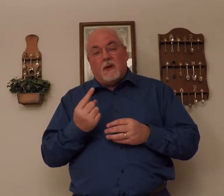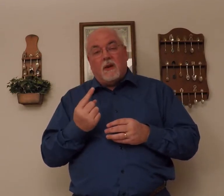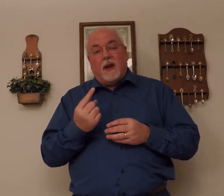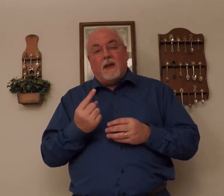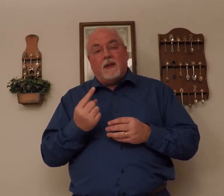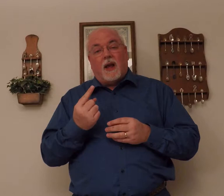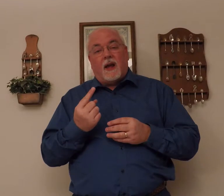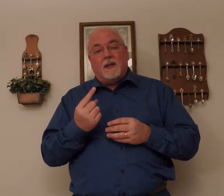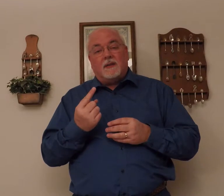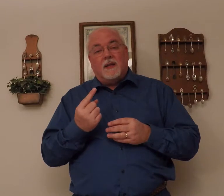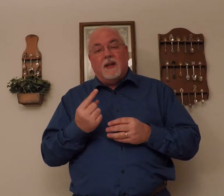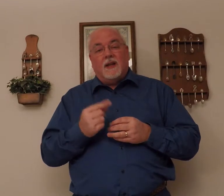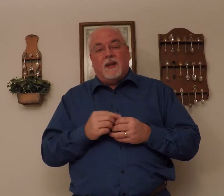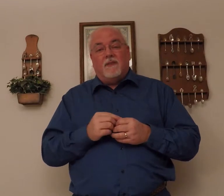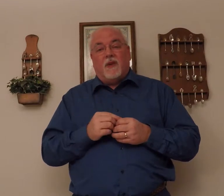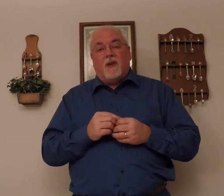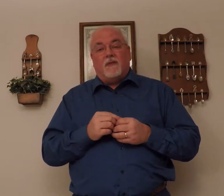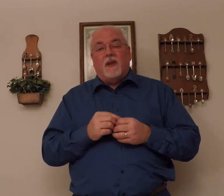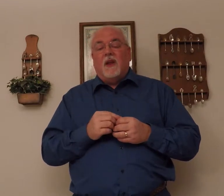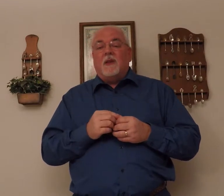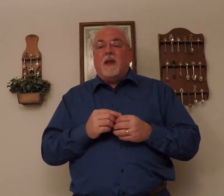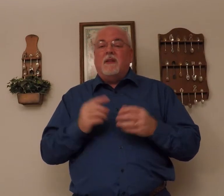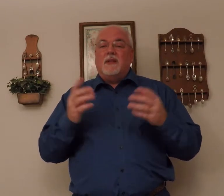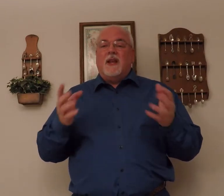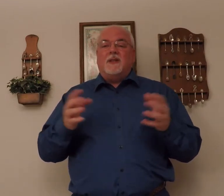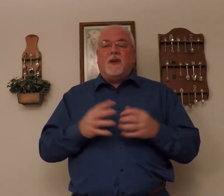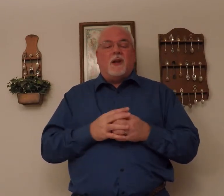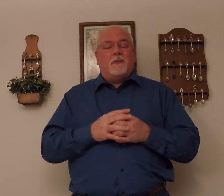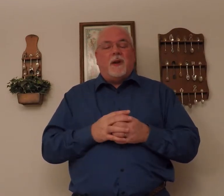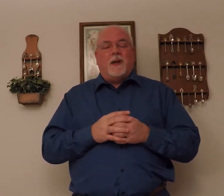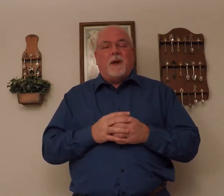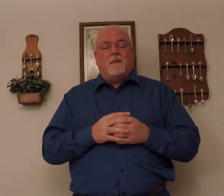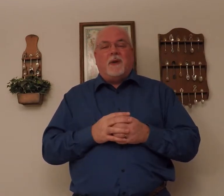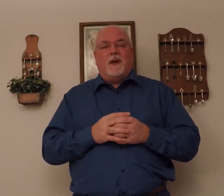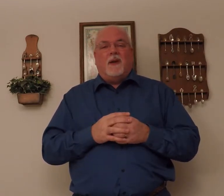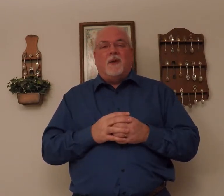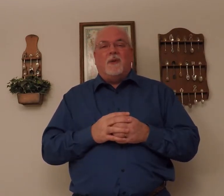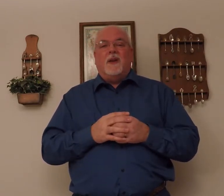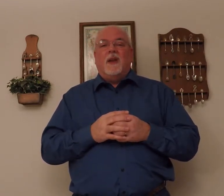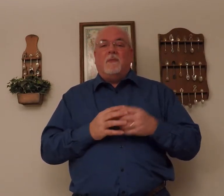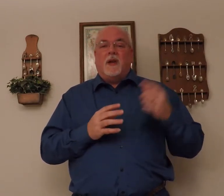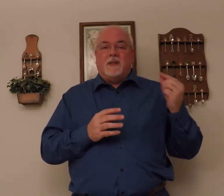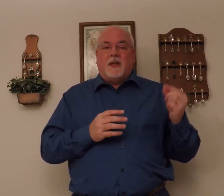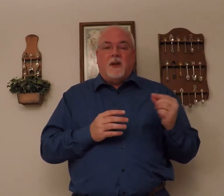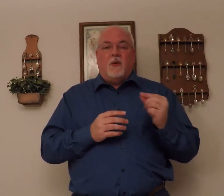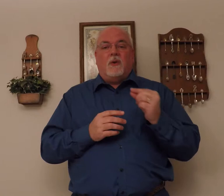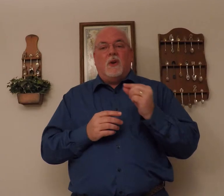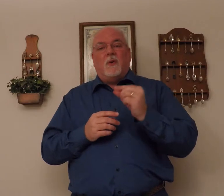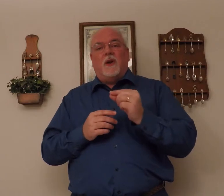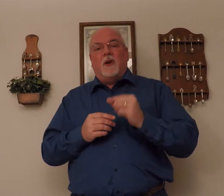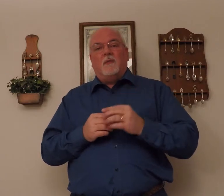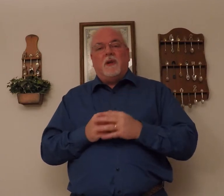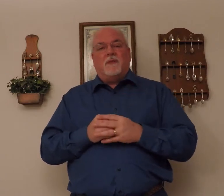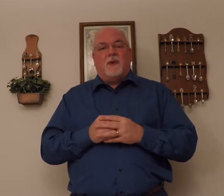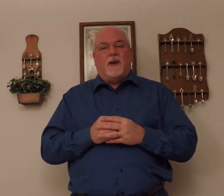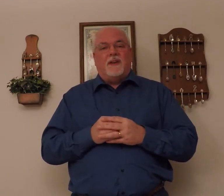And you got to get the eyes involved. In this case, they're not complaining about being alone. Because they know they're going to go meet a friend.